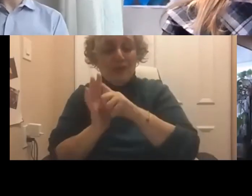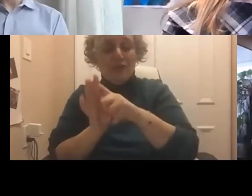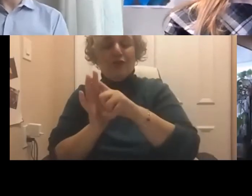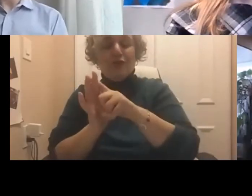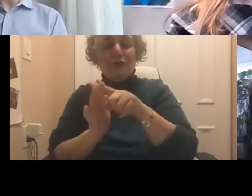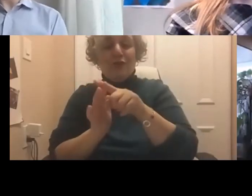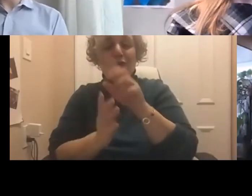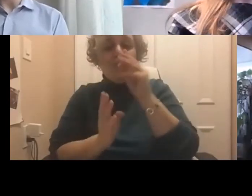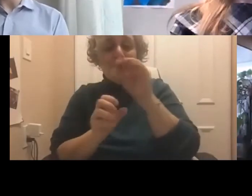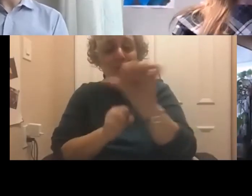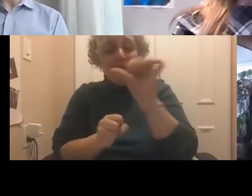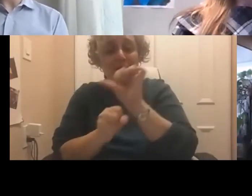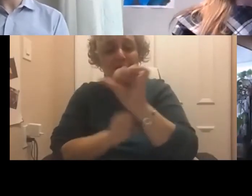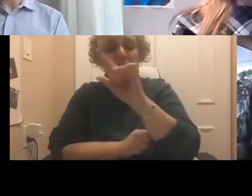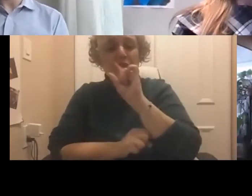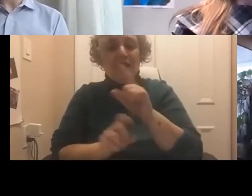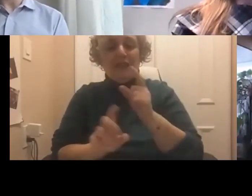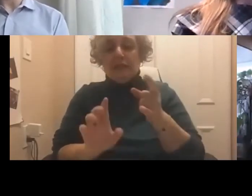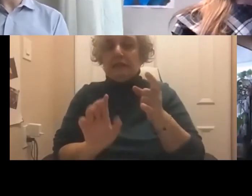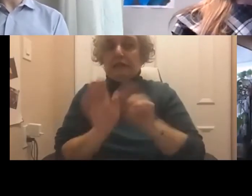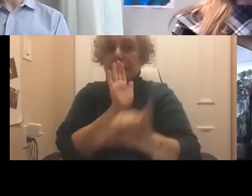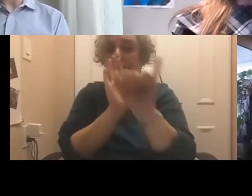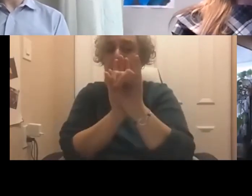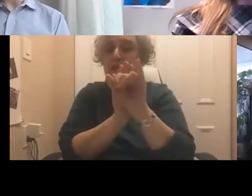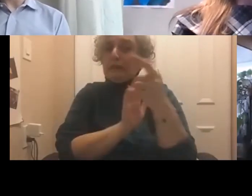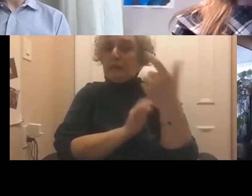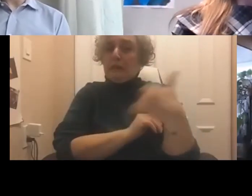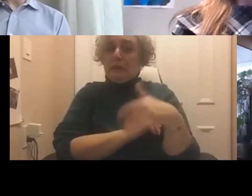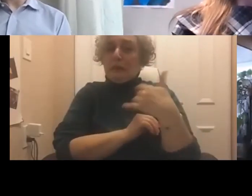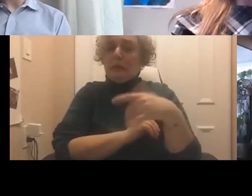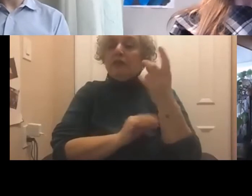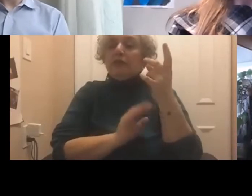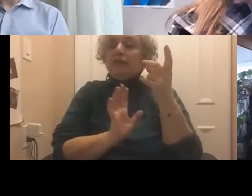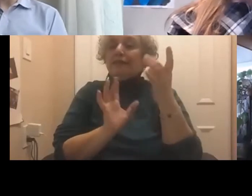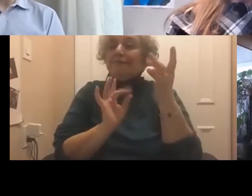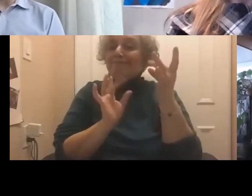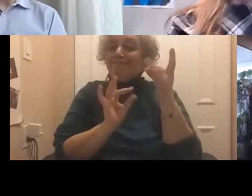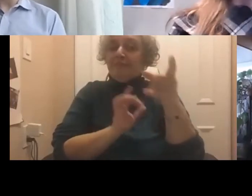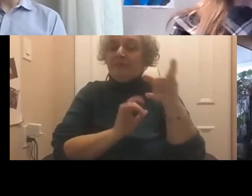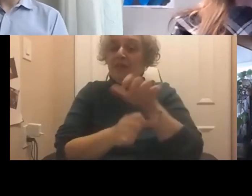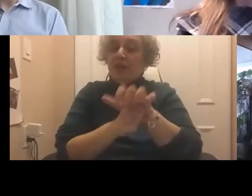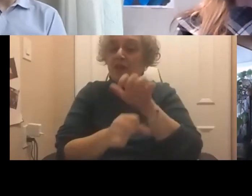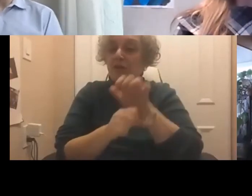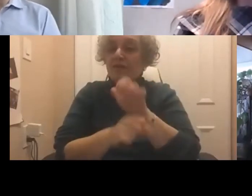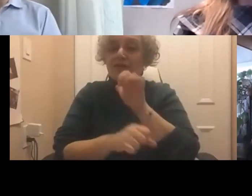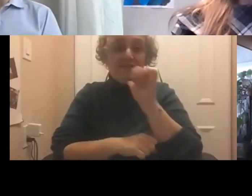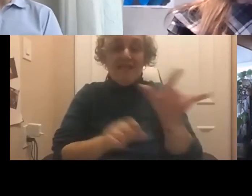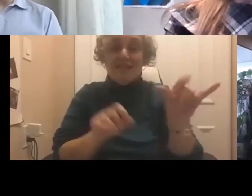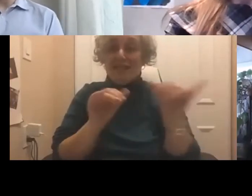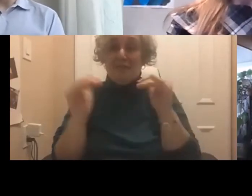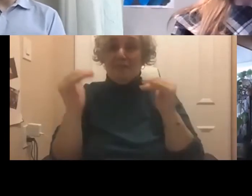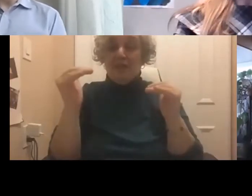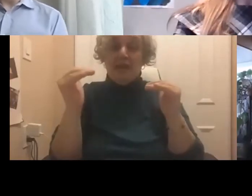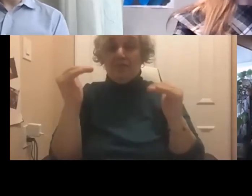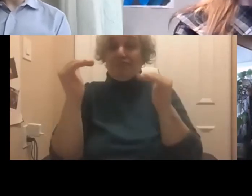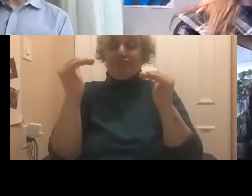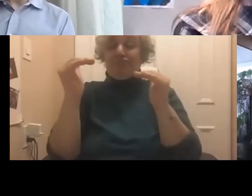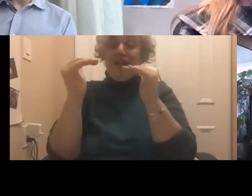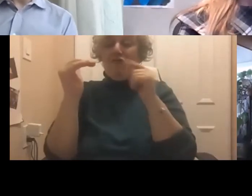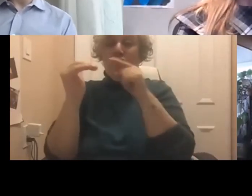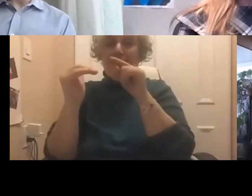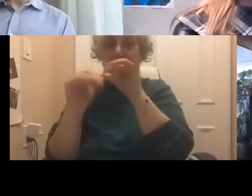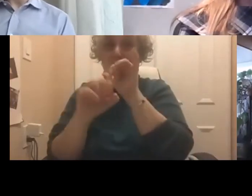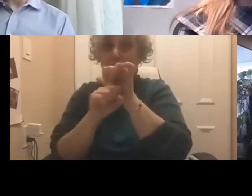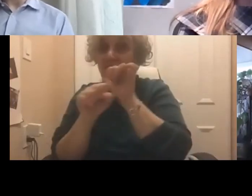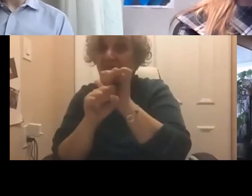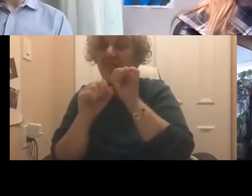for some, you know, doing the work not in the way that it should be done or not being optimally